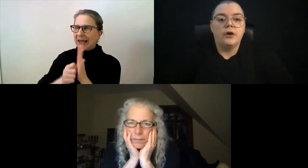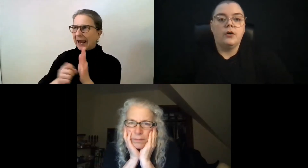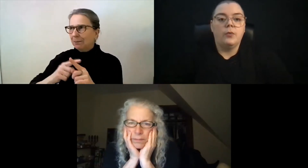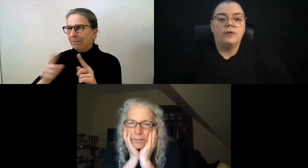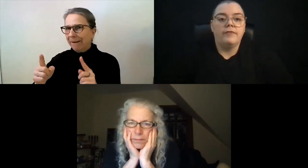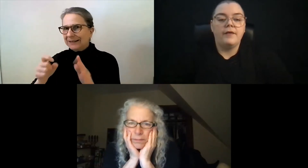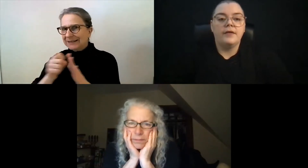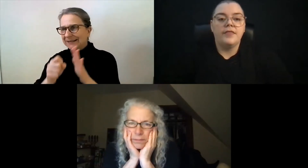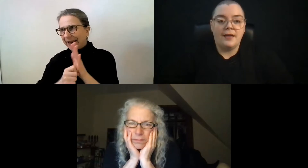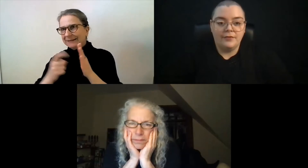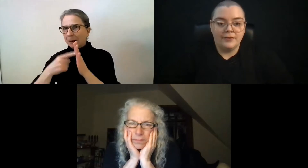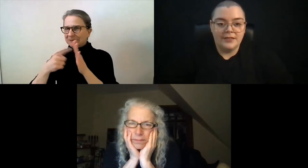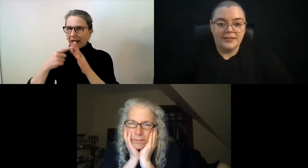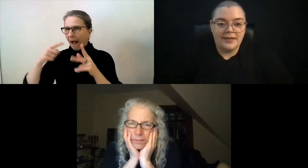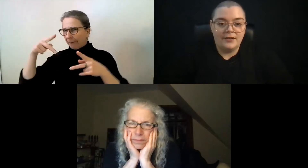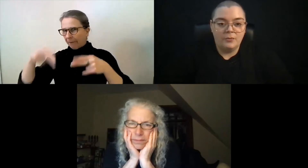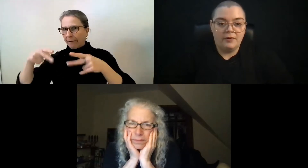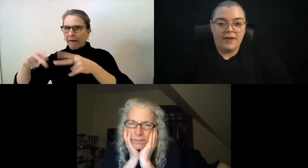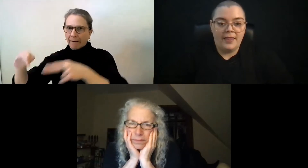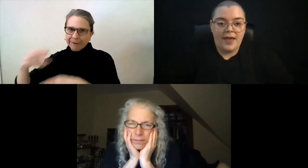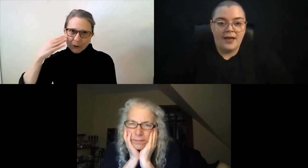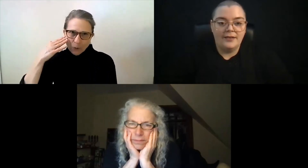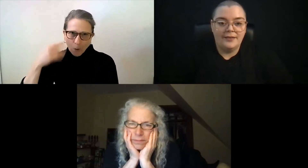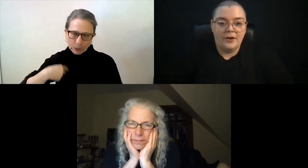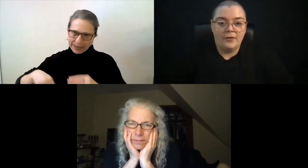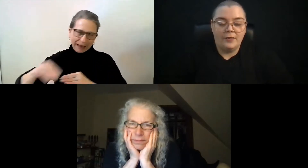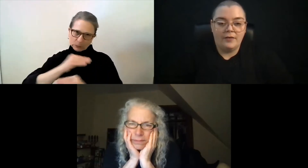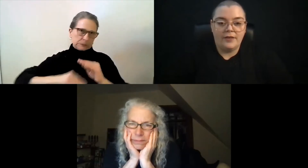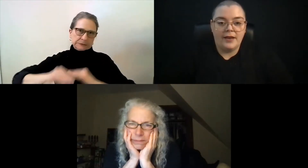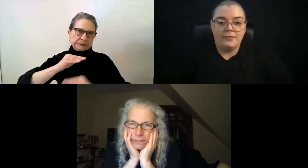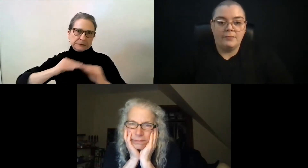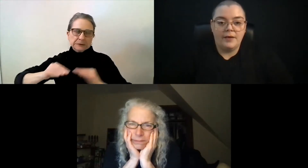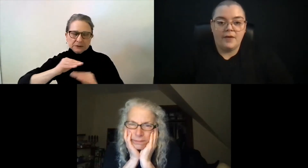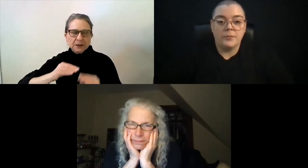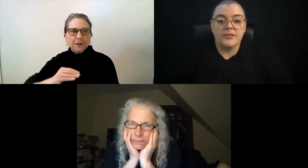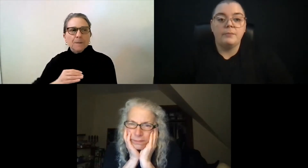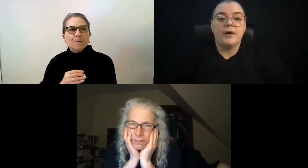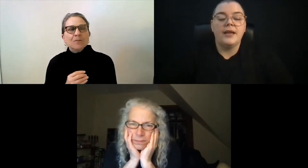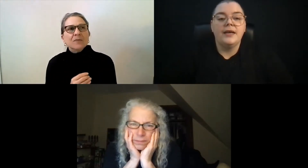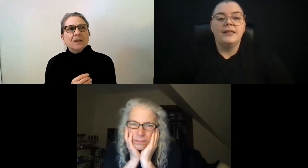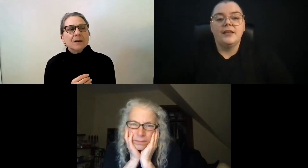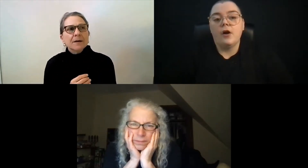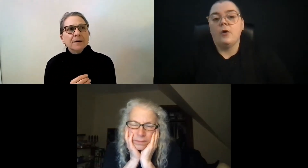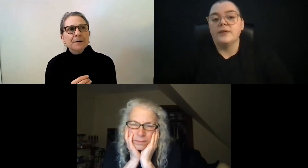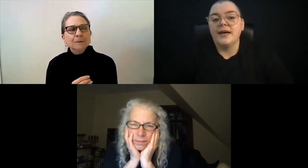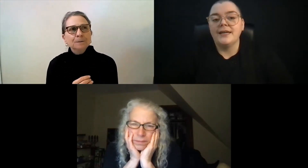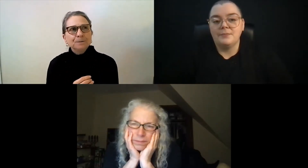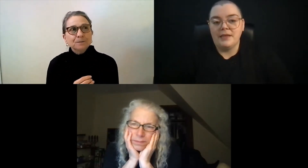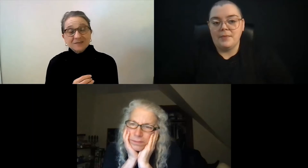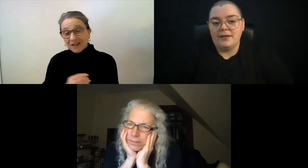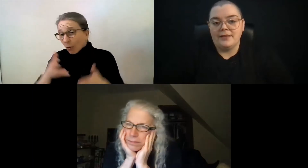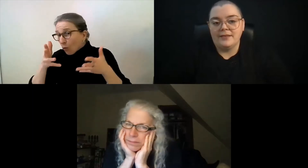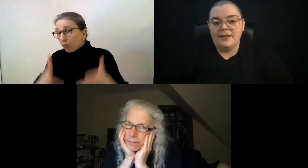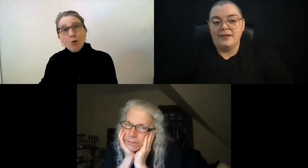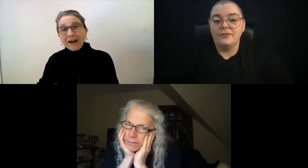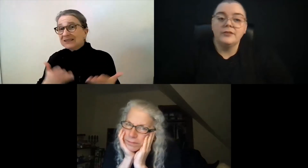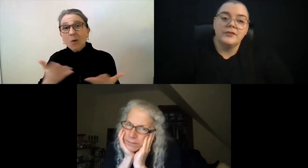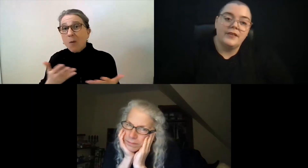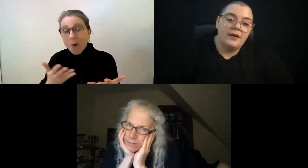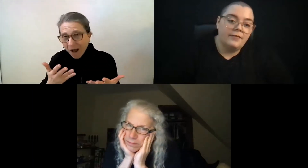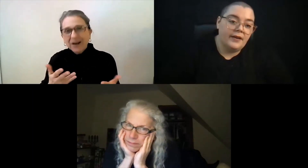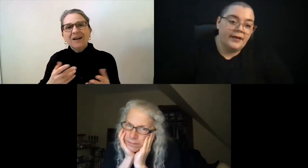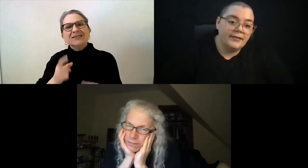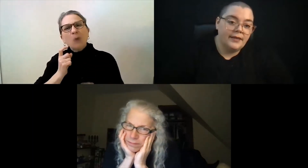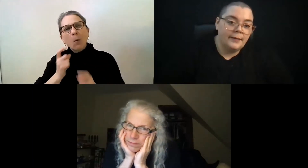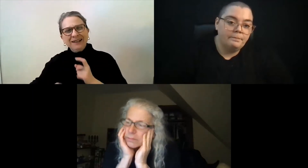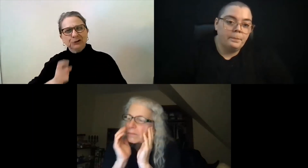So we're very thankful to the state to provide that, you know, roughly 85%. But there are always cuts being made at the state level. And